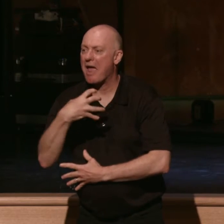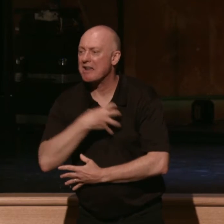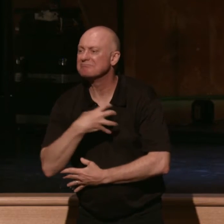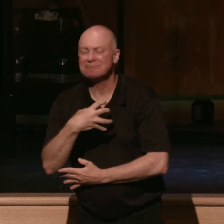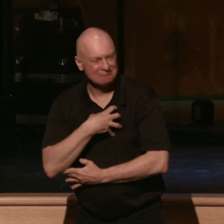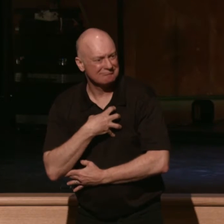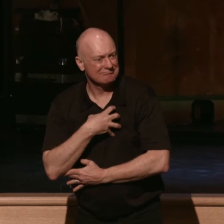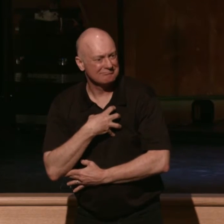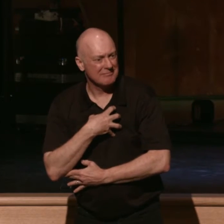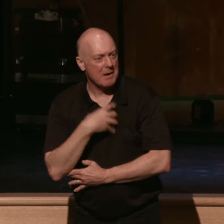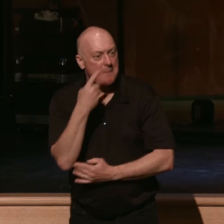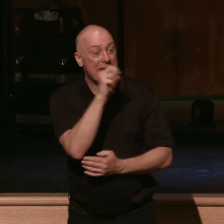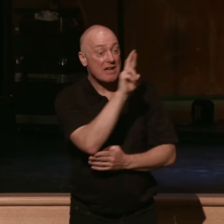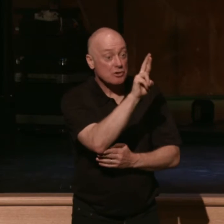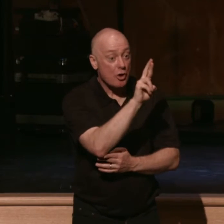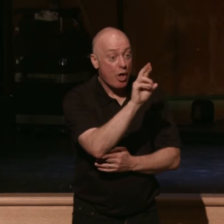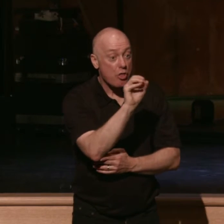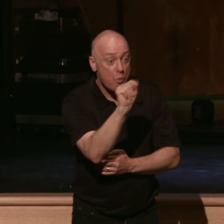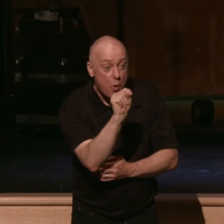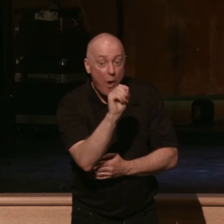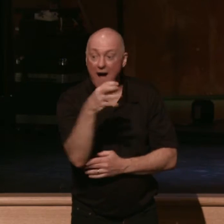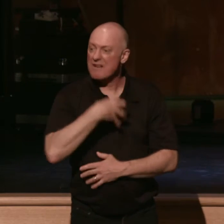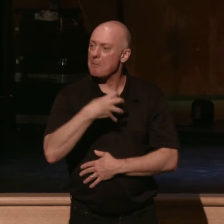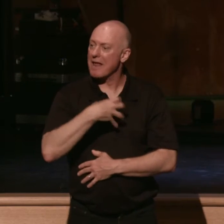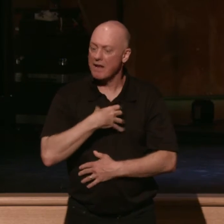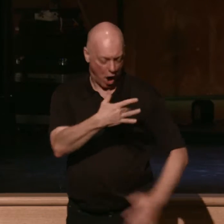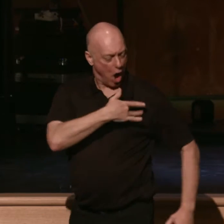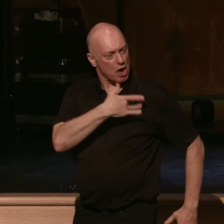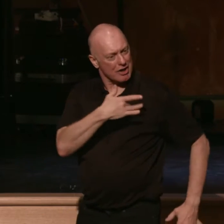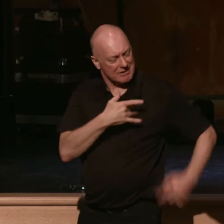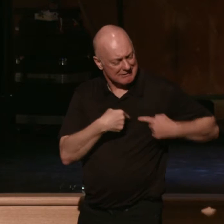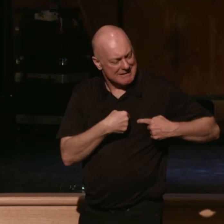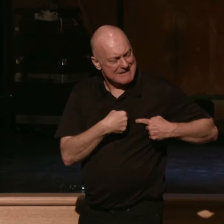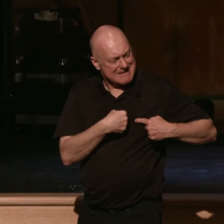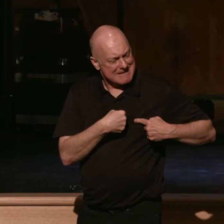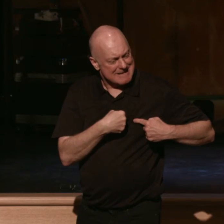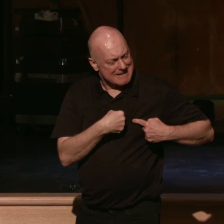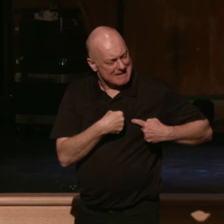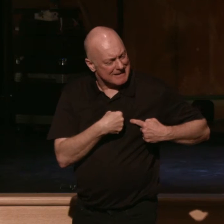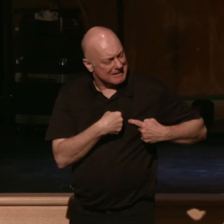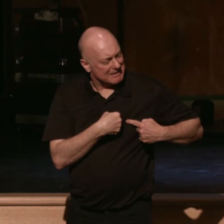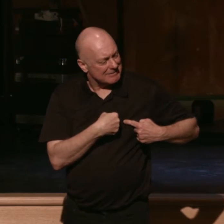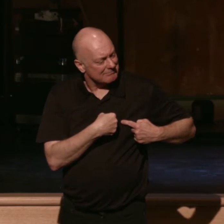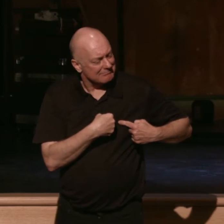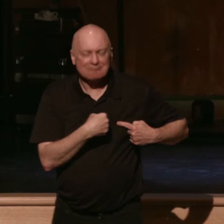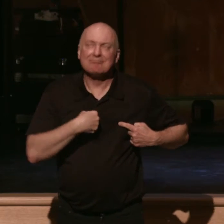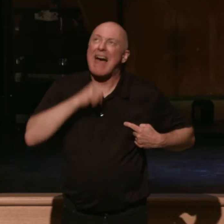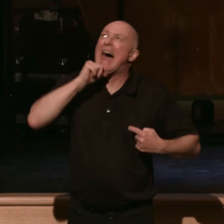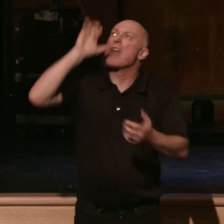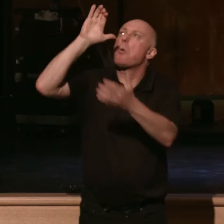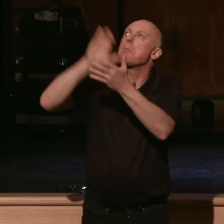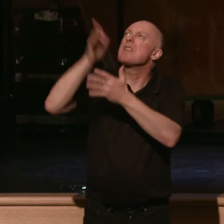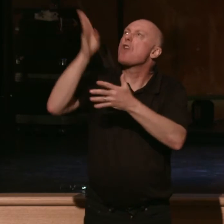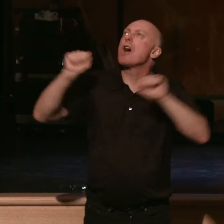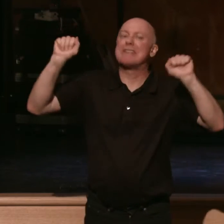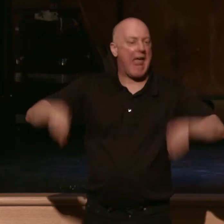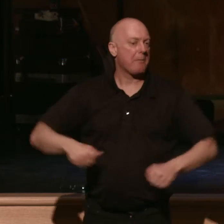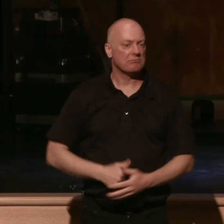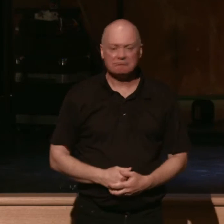because at the root of complaining is a heart that says, I don't believe God is able. At